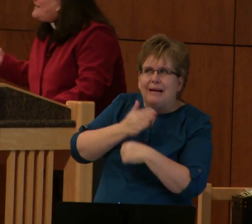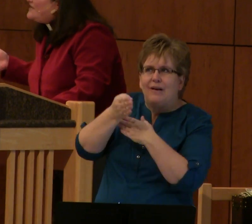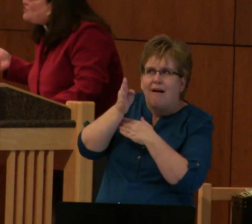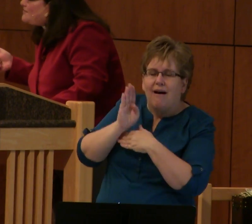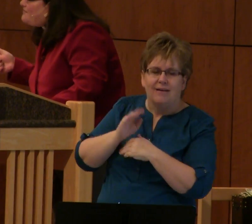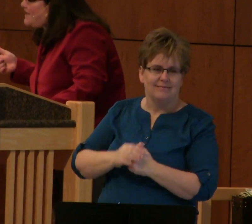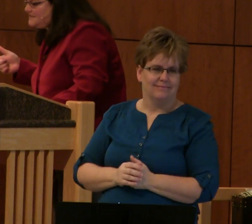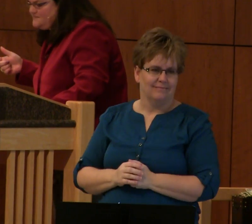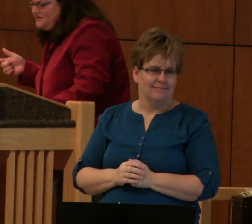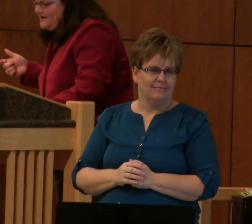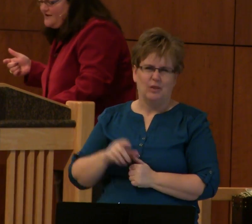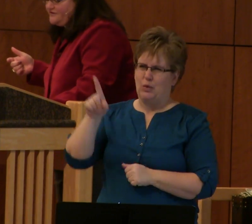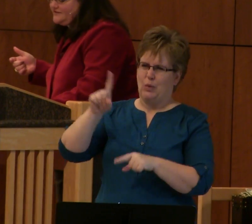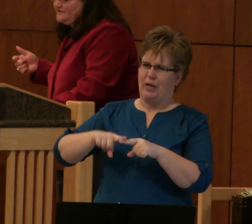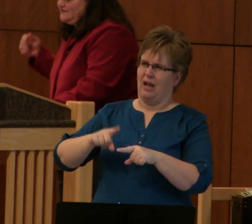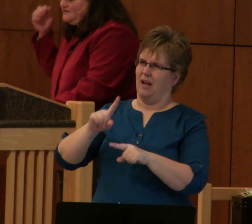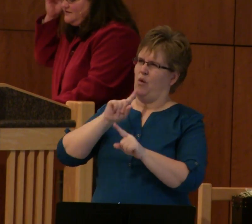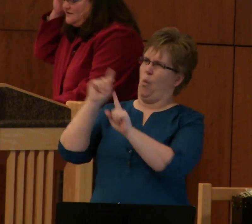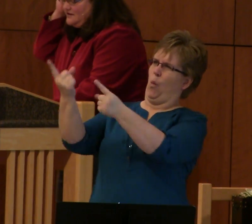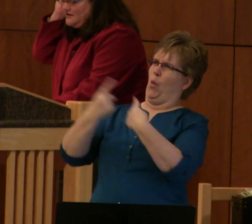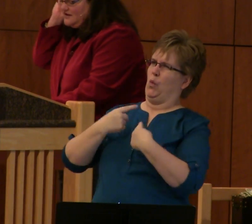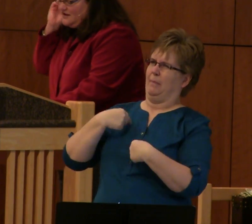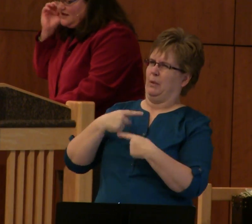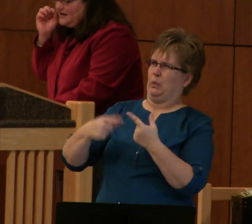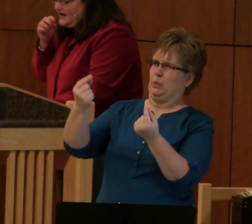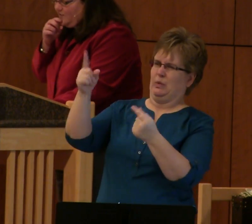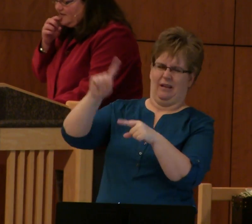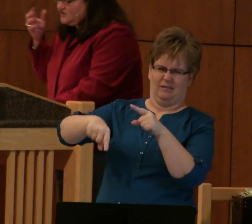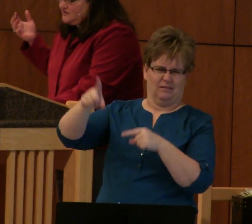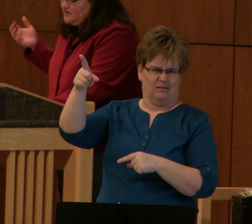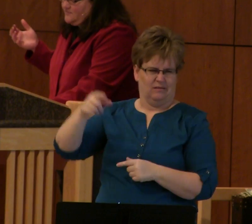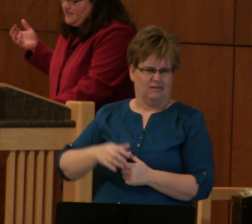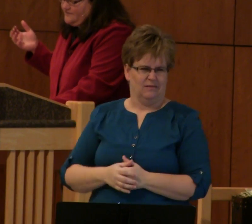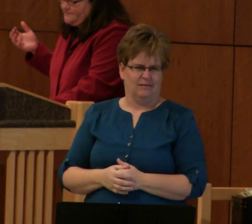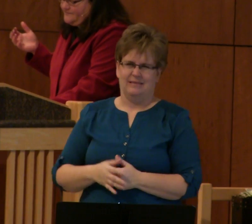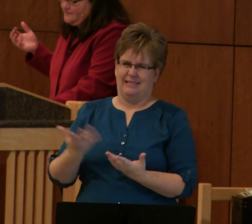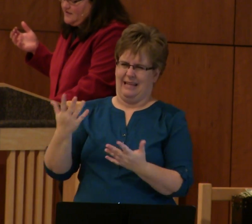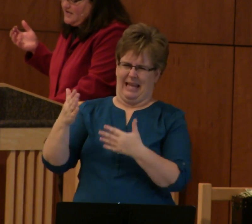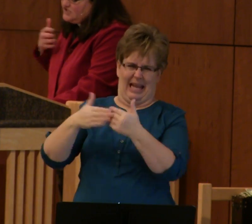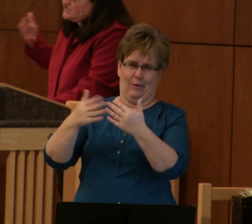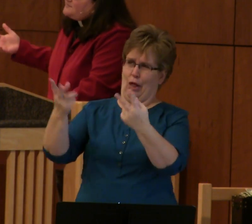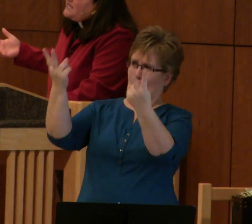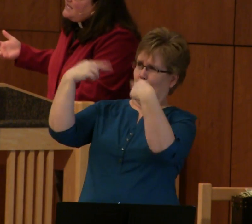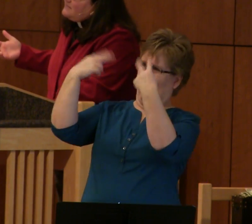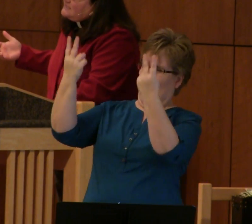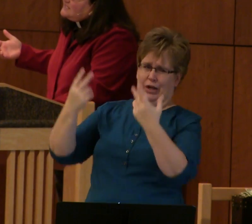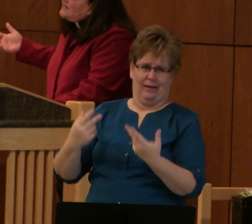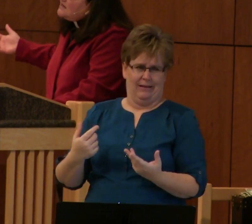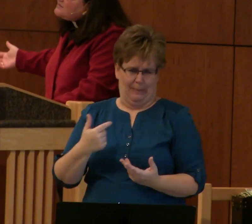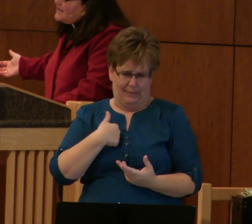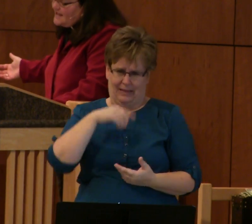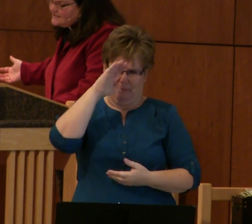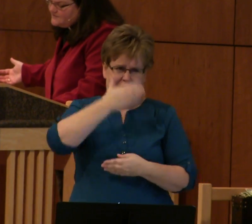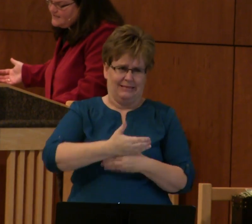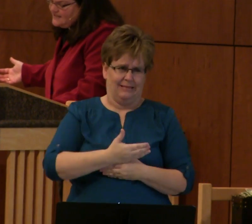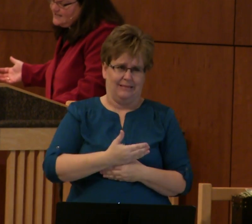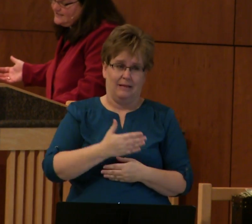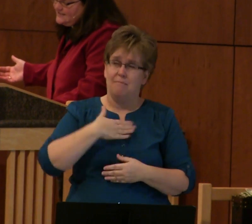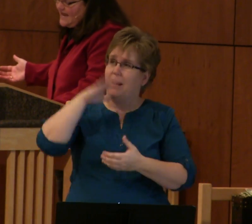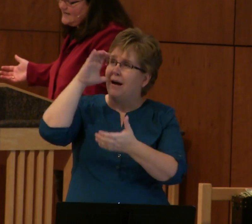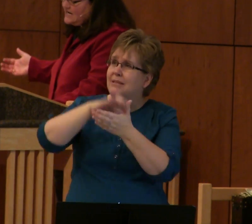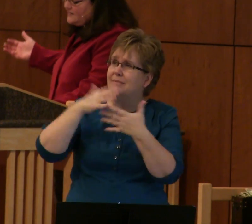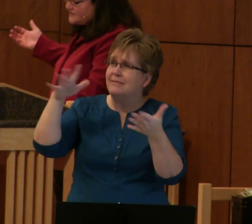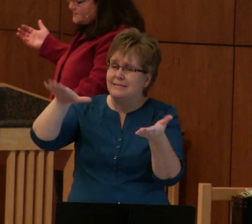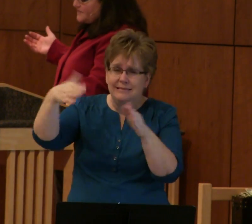It's not like you can boss me around. And anyway, just look at me. It's just me and my son. My husband